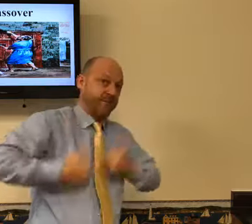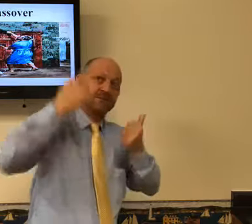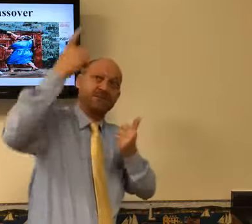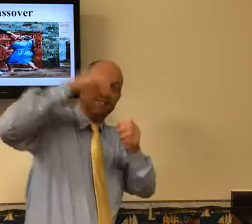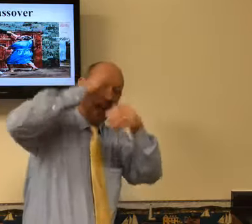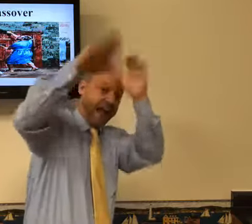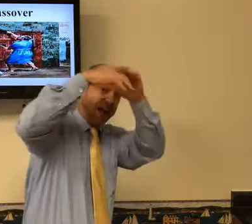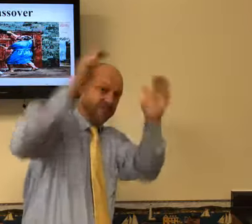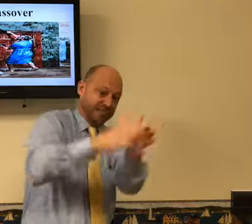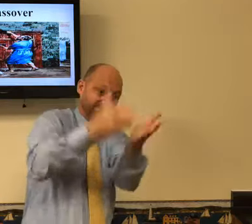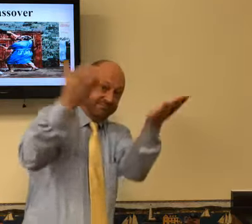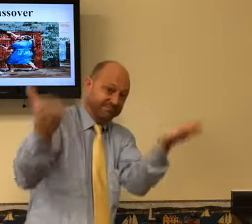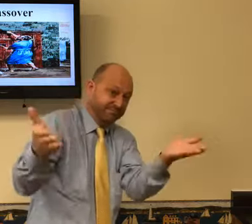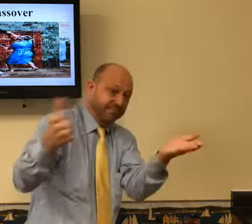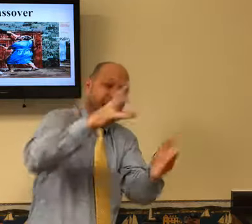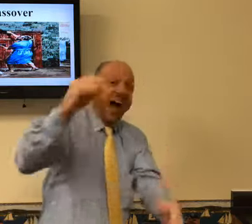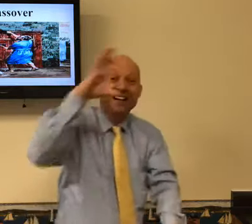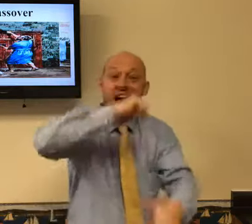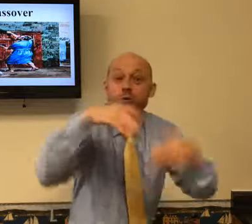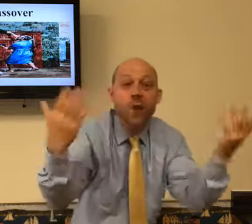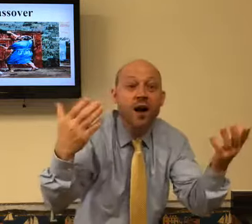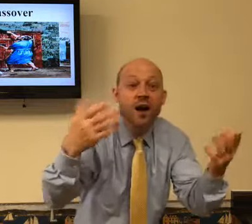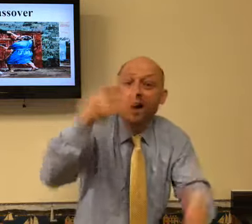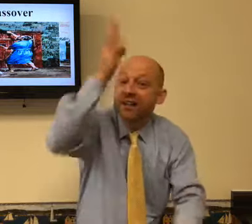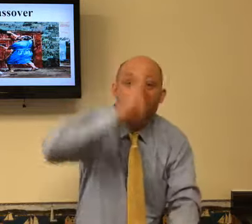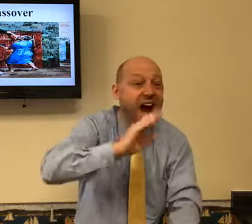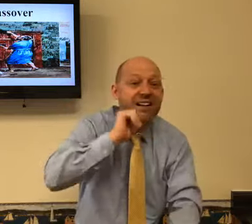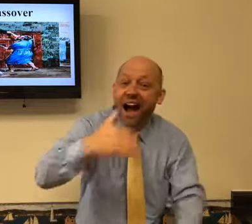recorded in the book of life in heaven someday. And guess what?